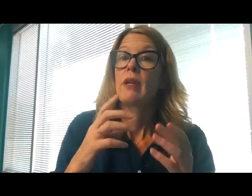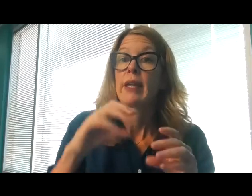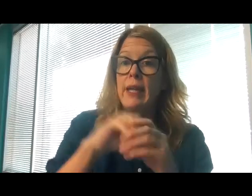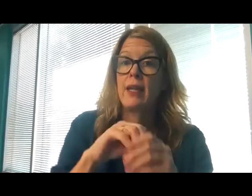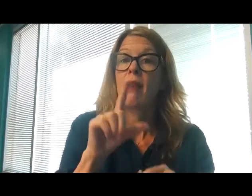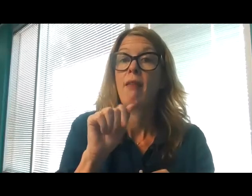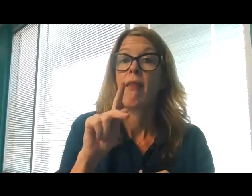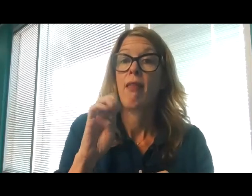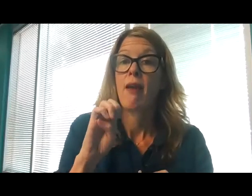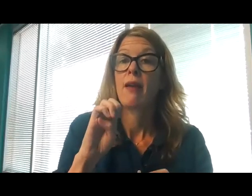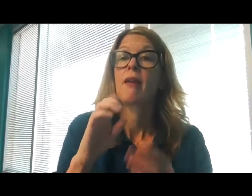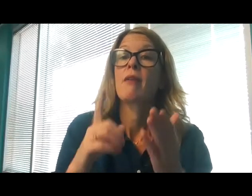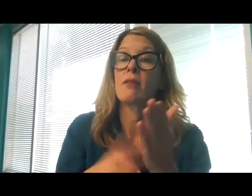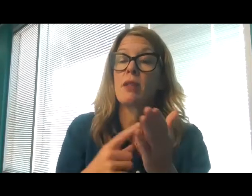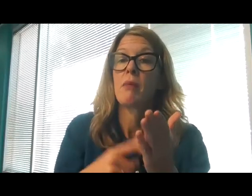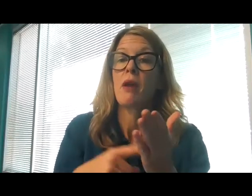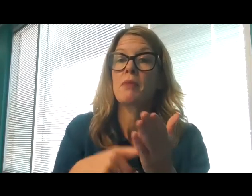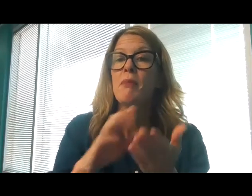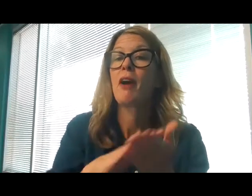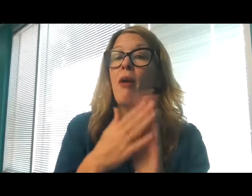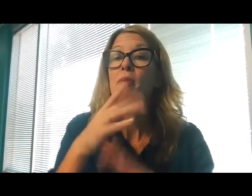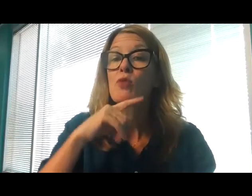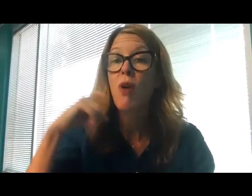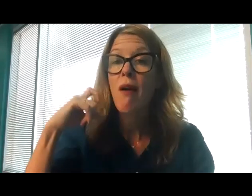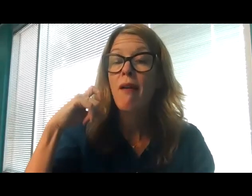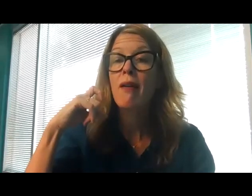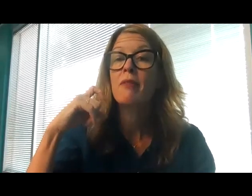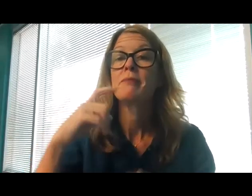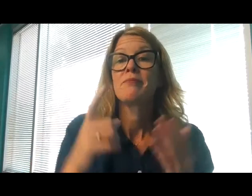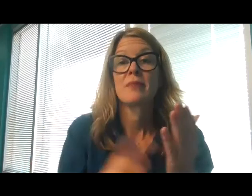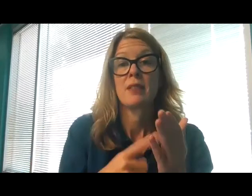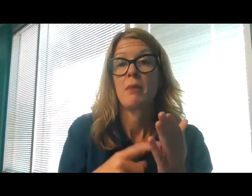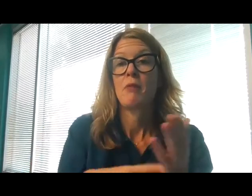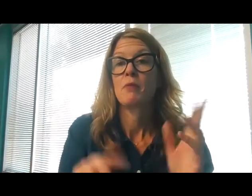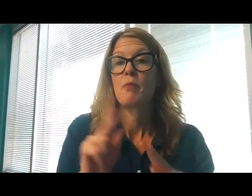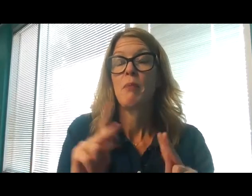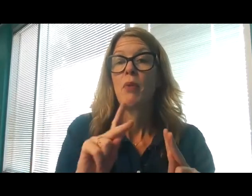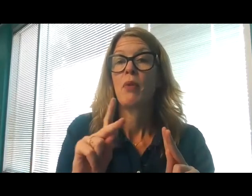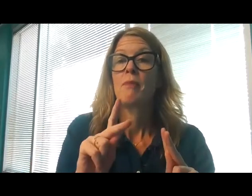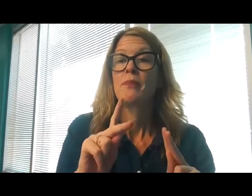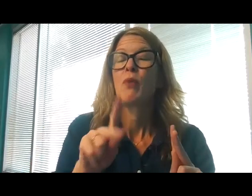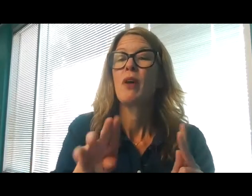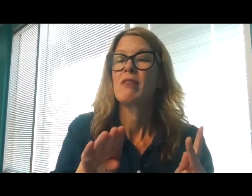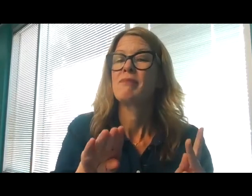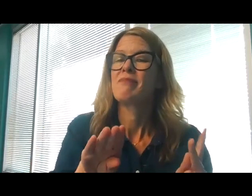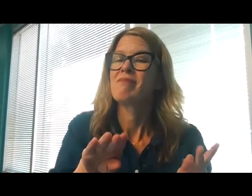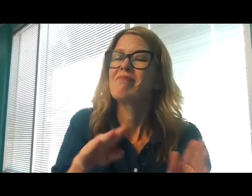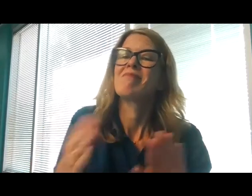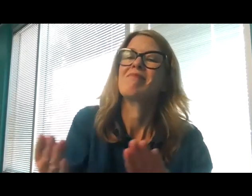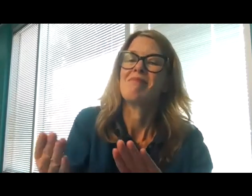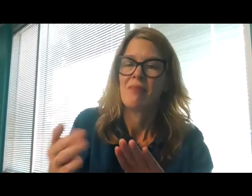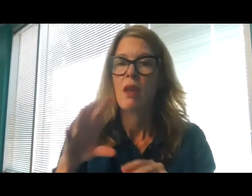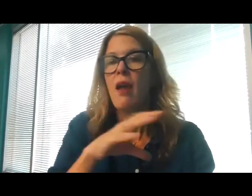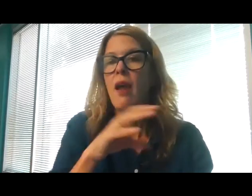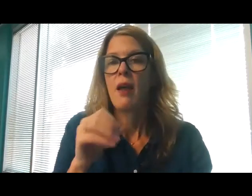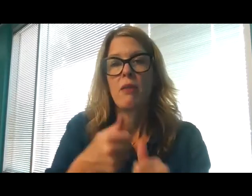so mortals lie down and do not rise again. Until the heavens are no more, they will not awake or be roused